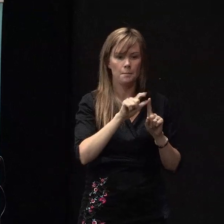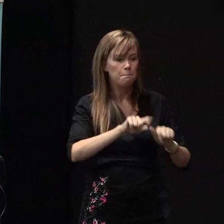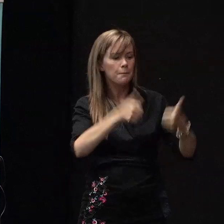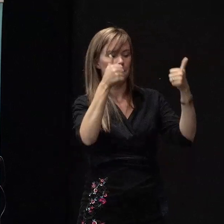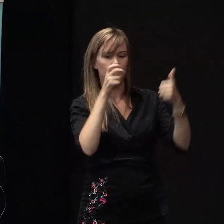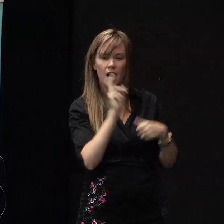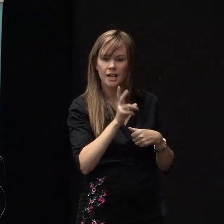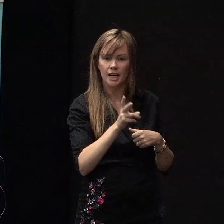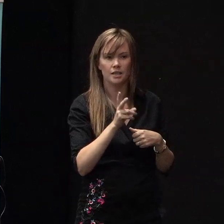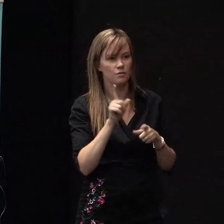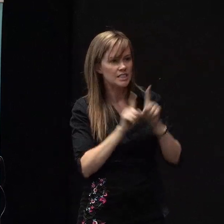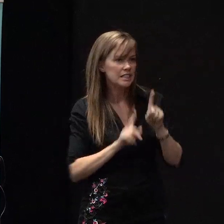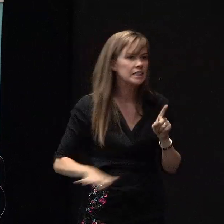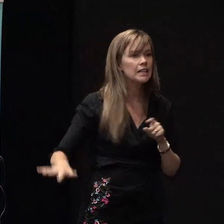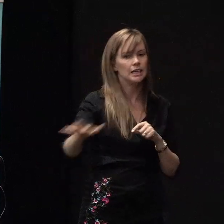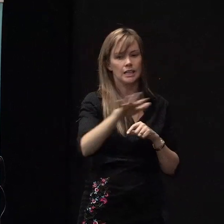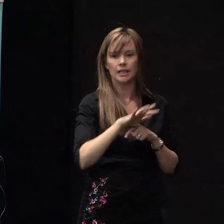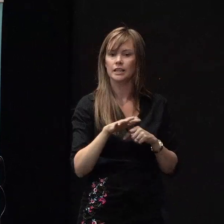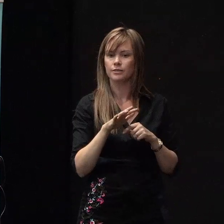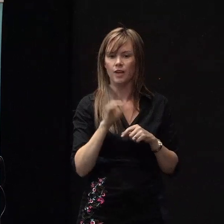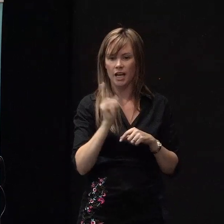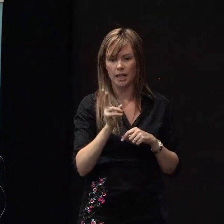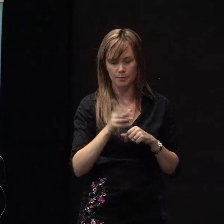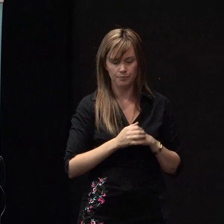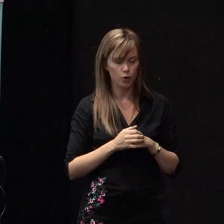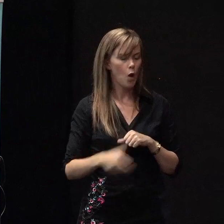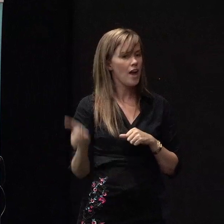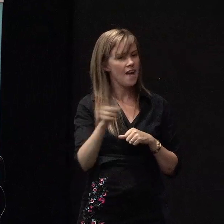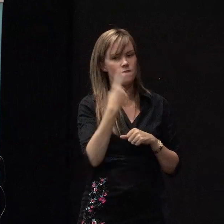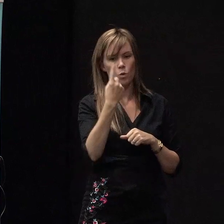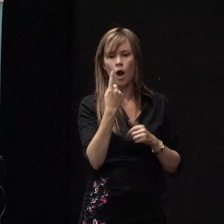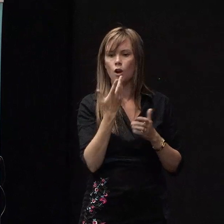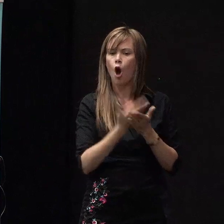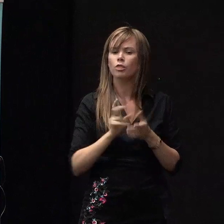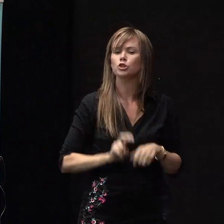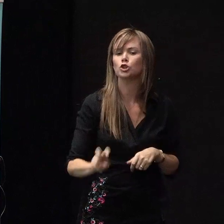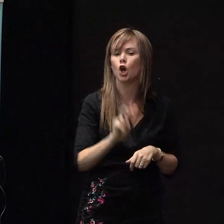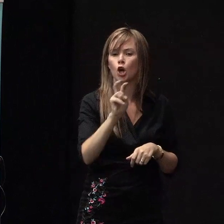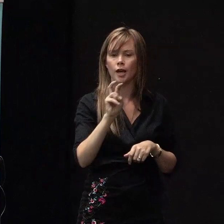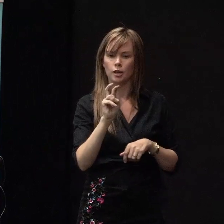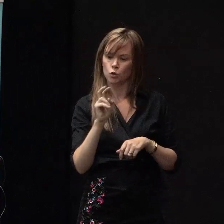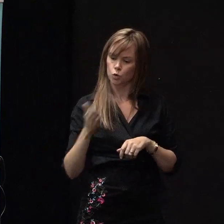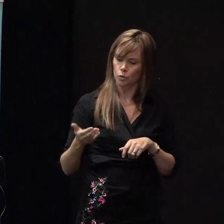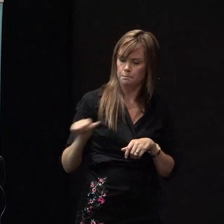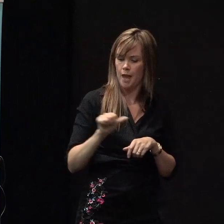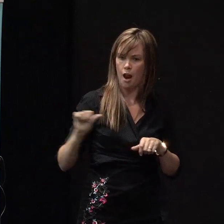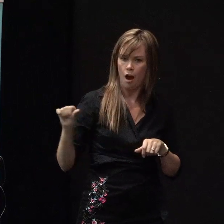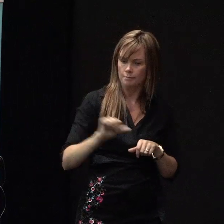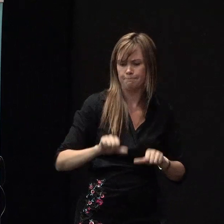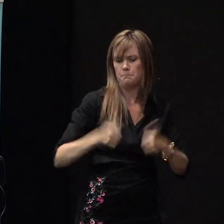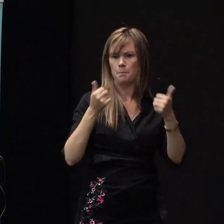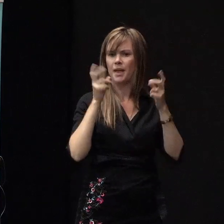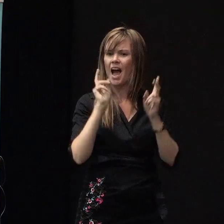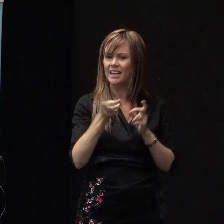citywide recovery. And of course, everyone's journey on this recovery road is slightly different because we're all slightly